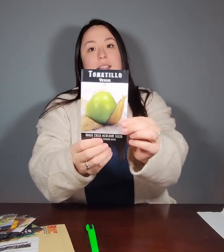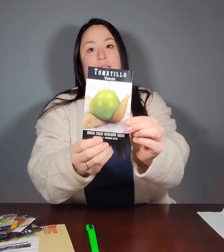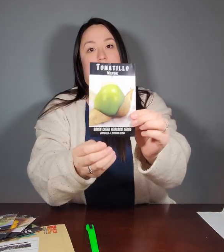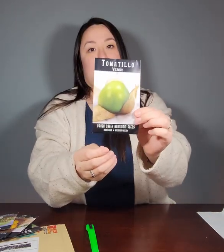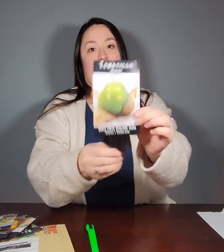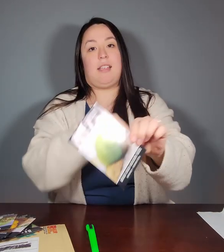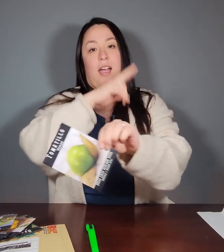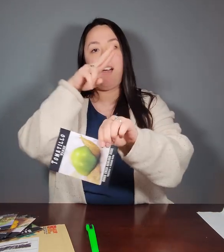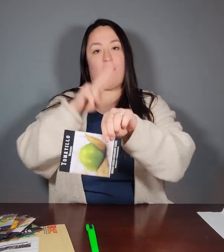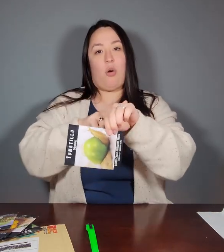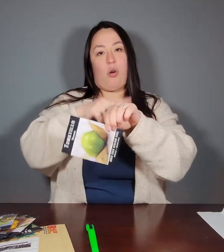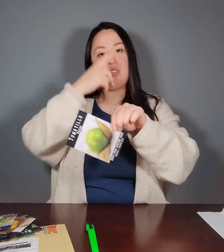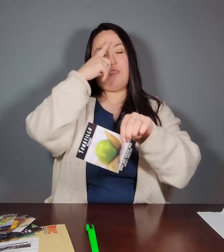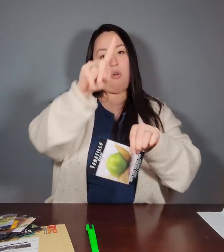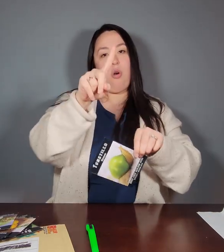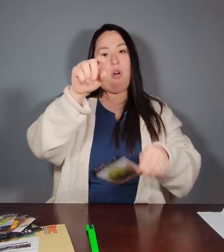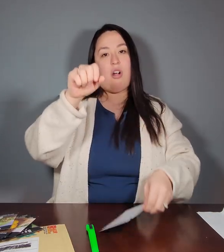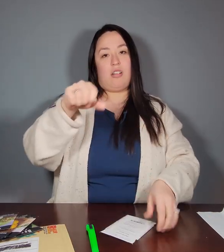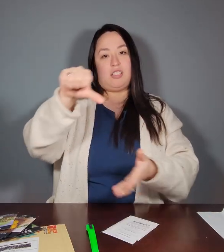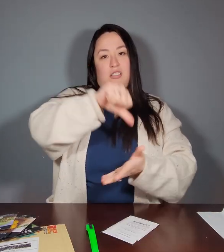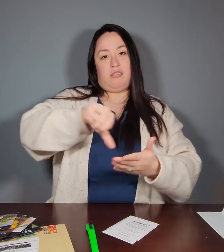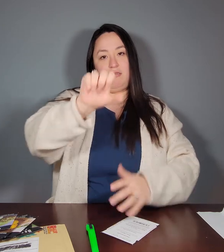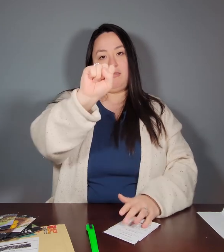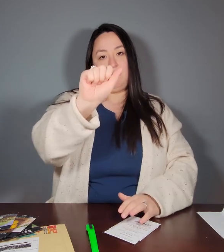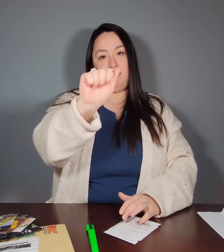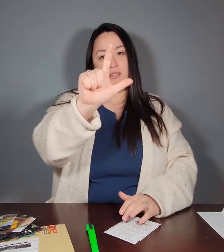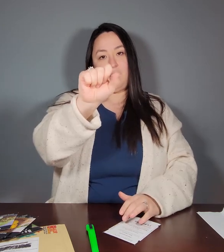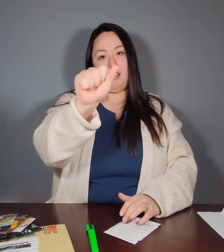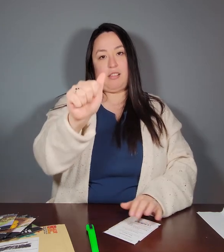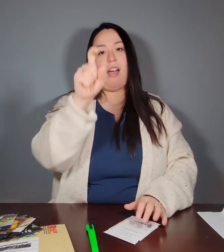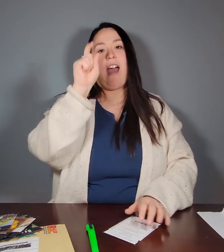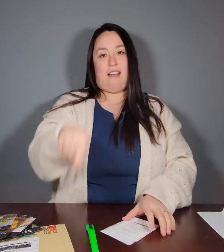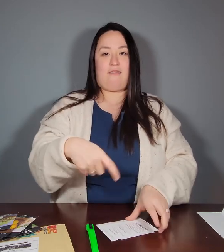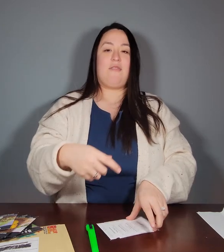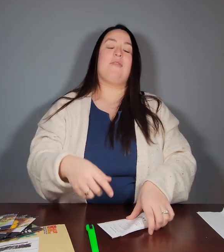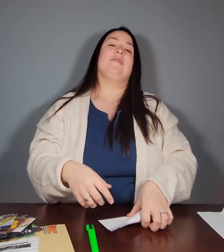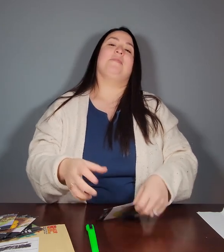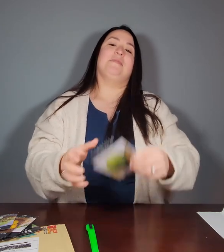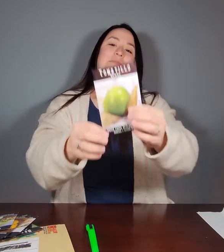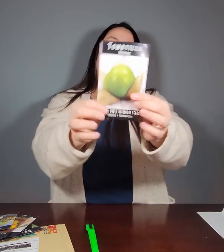And these, of course, for salsa. I had to get them.